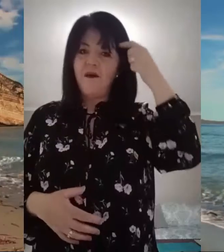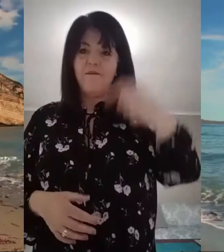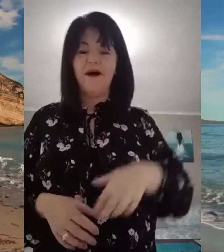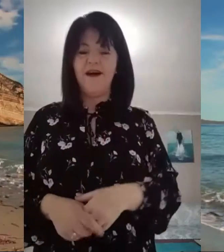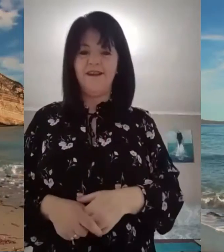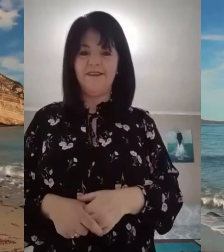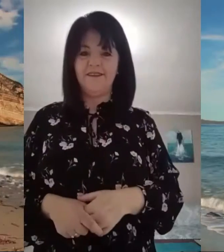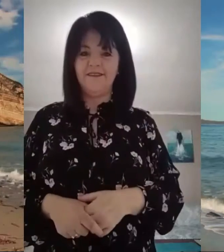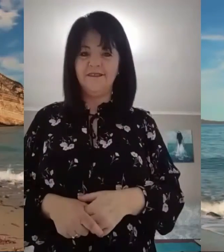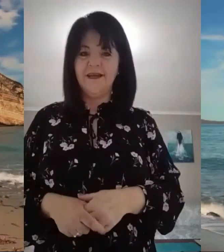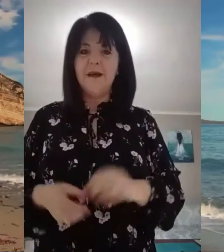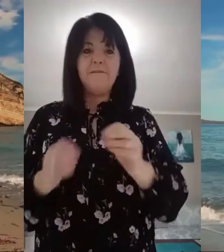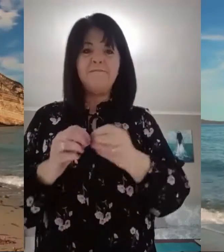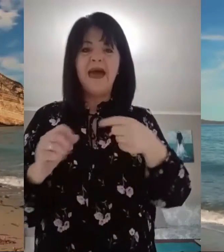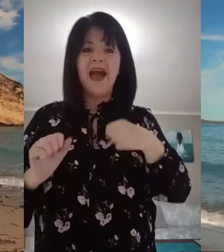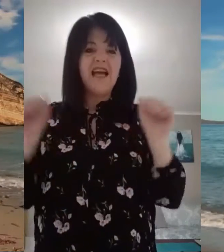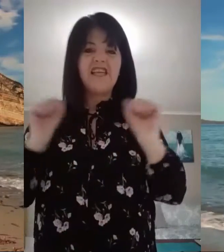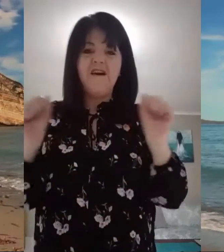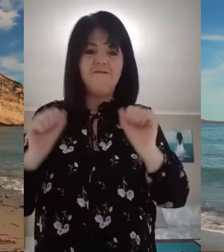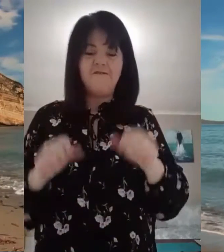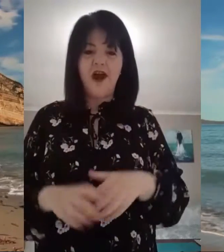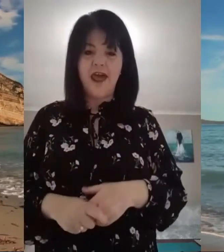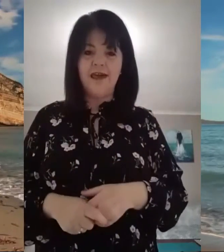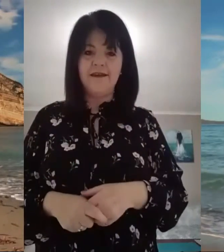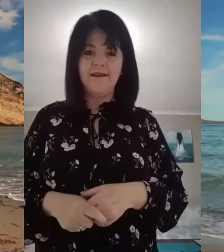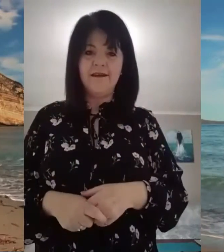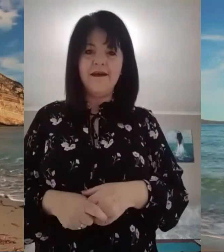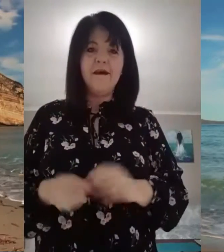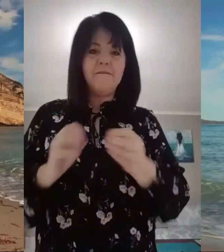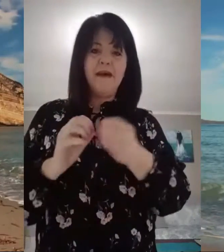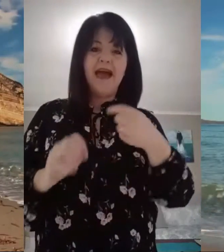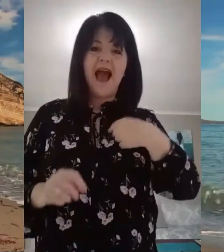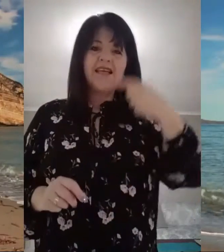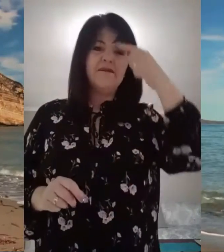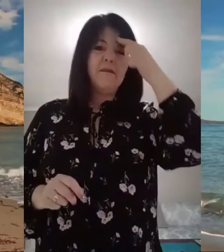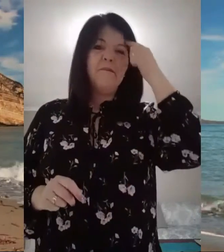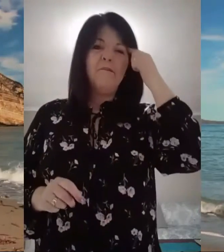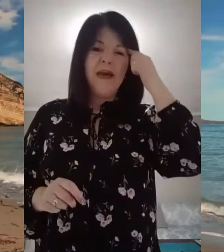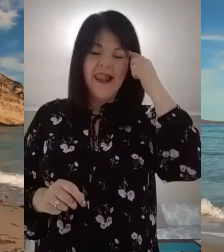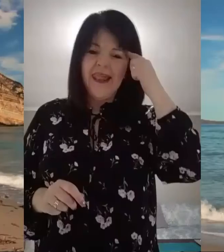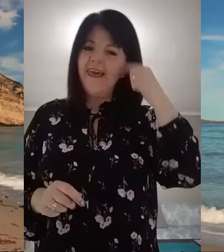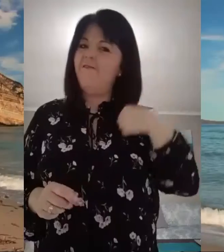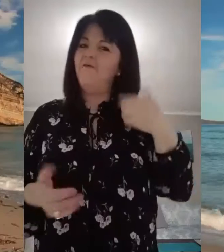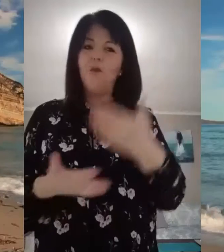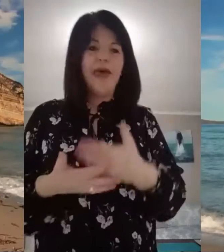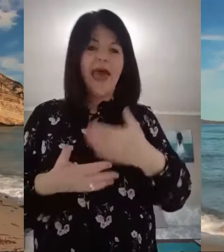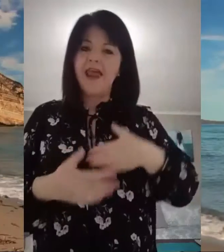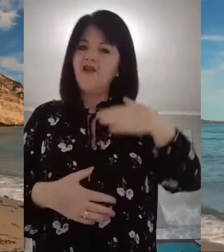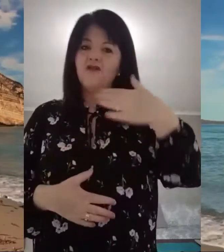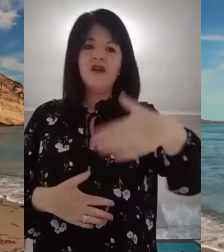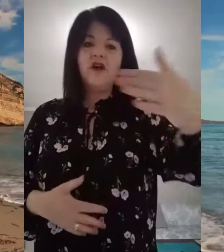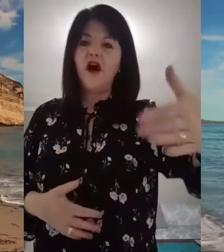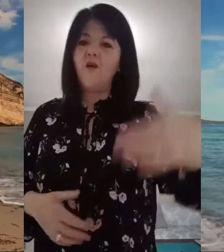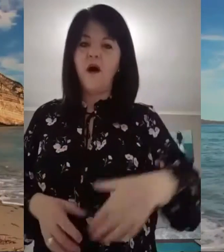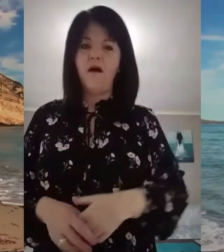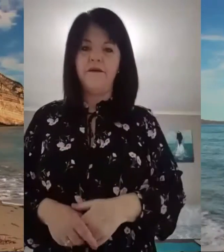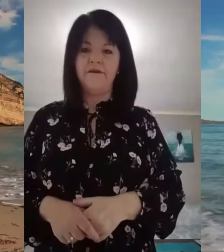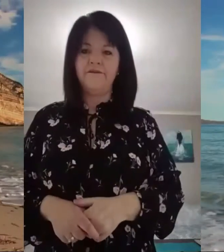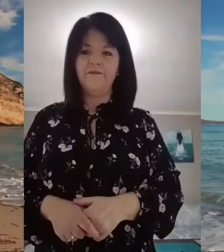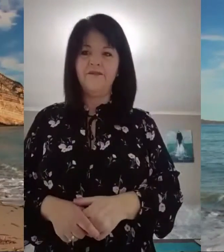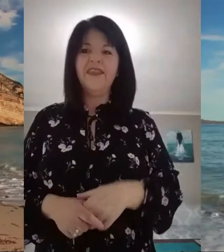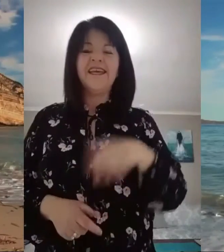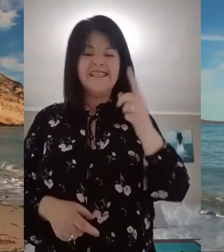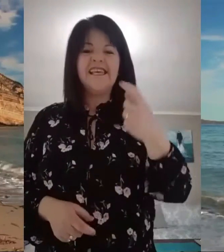our minds. Make us afraid. Make us believe we cannot go